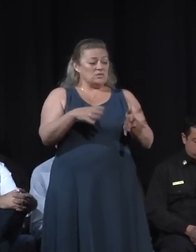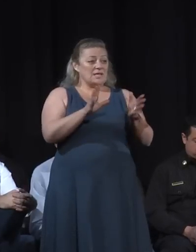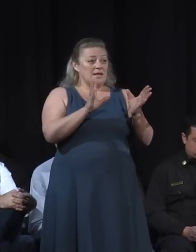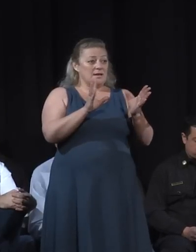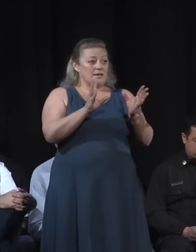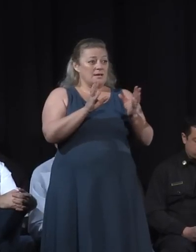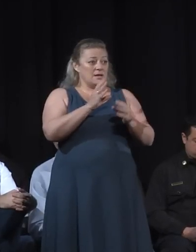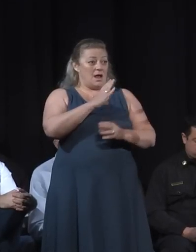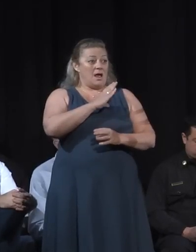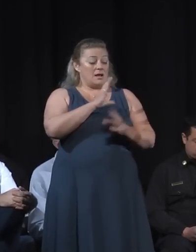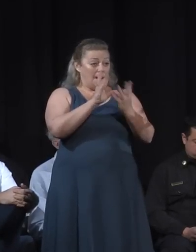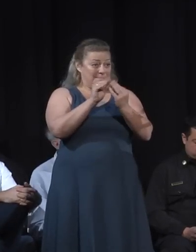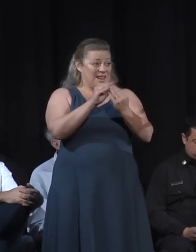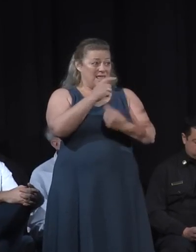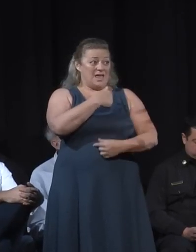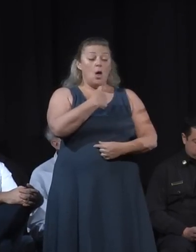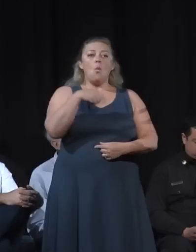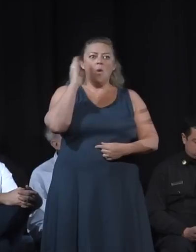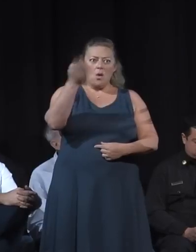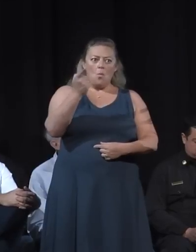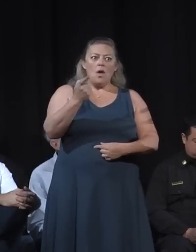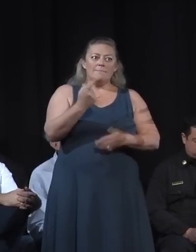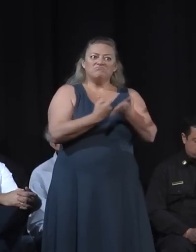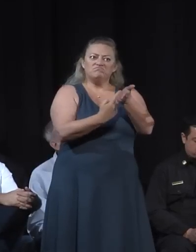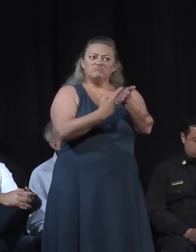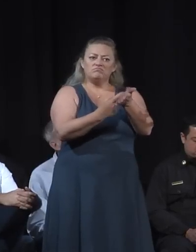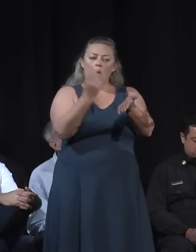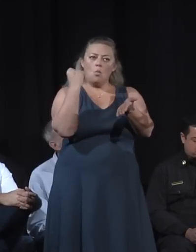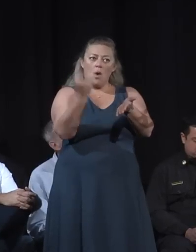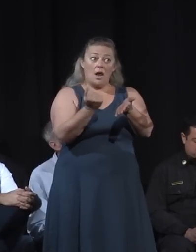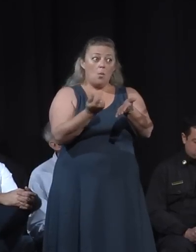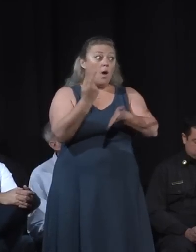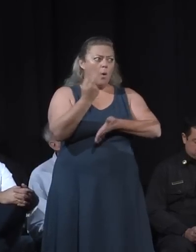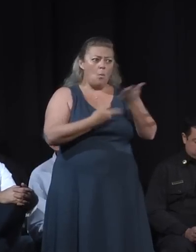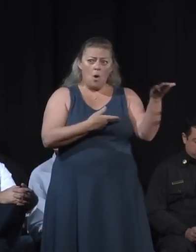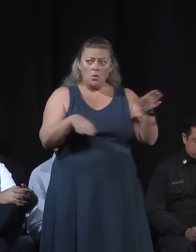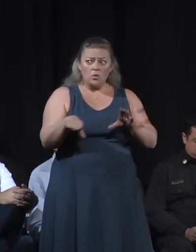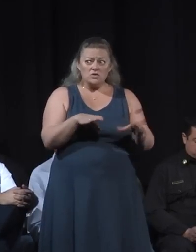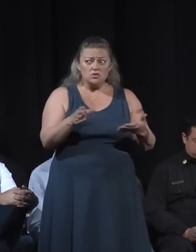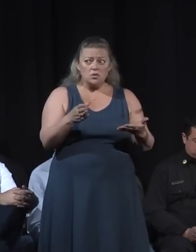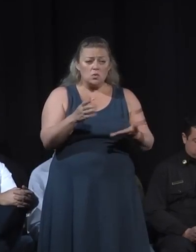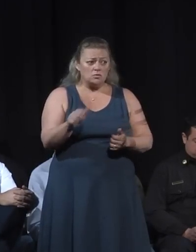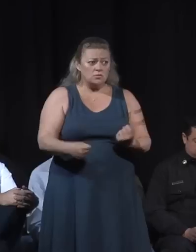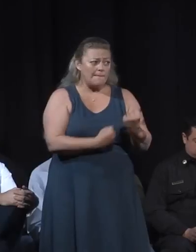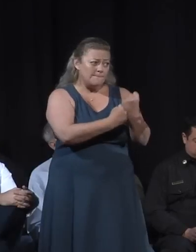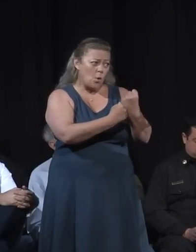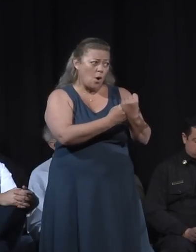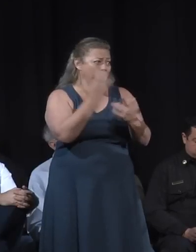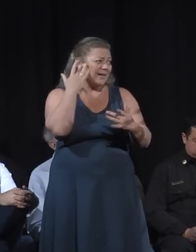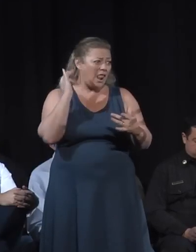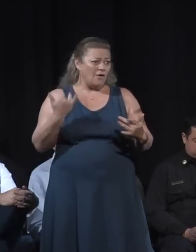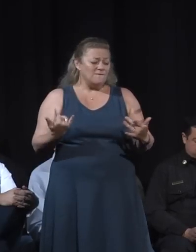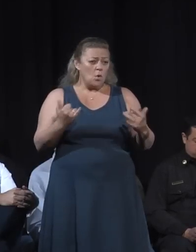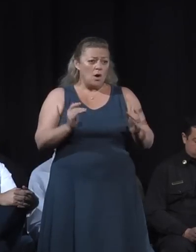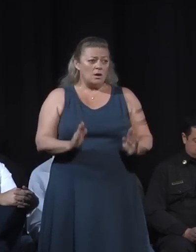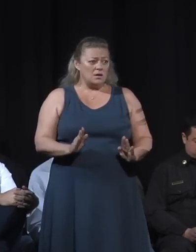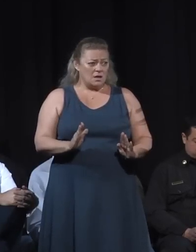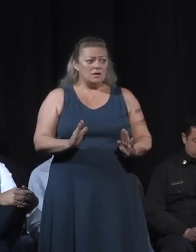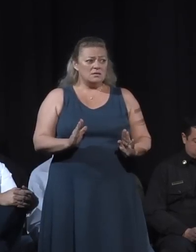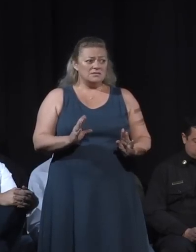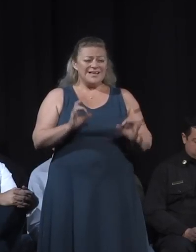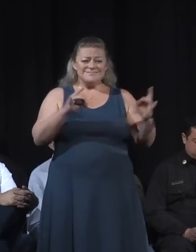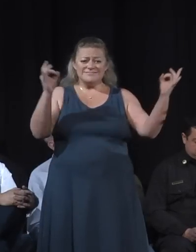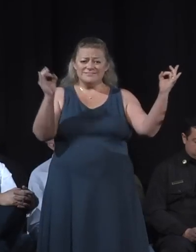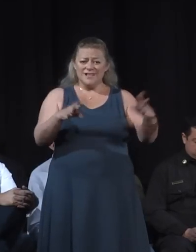conversation right away in terms of what we do to support Californians in a disaster like this in order to